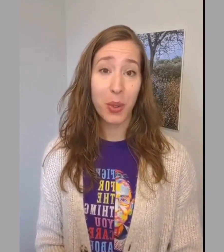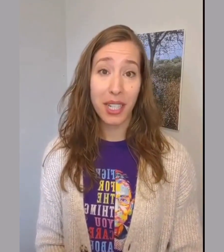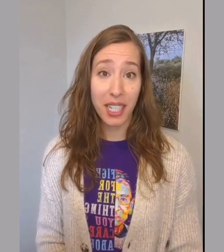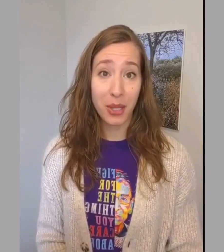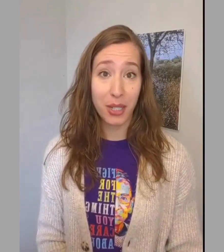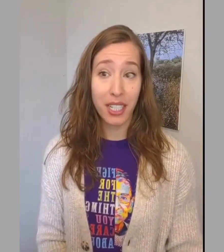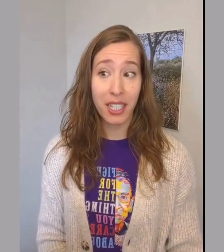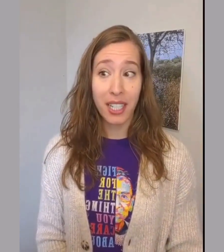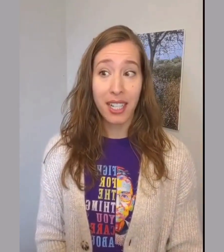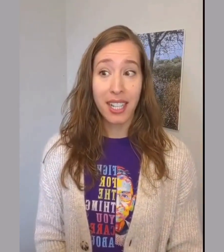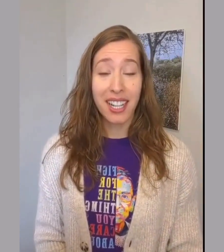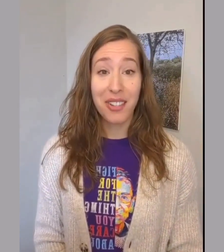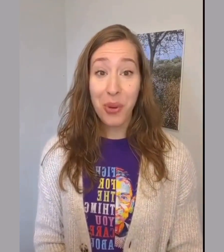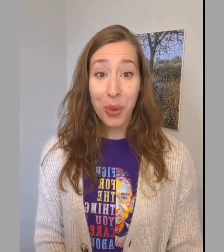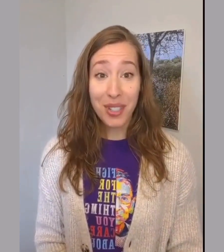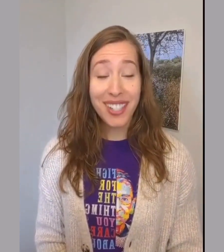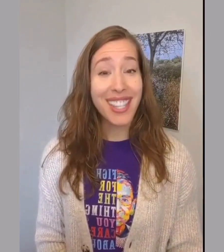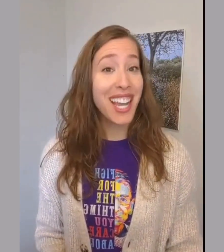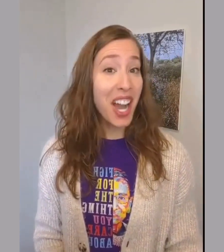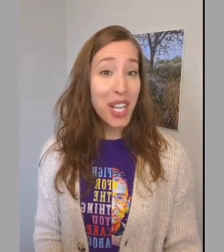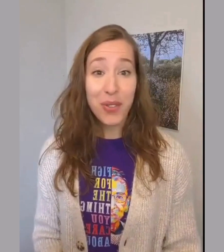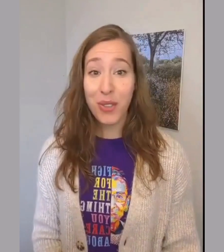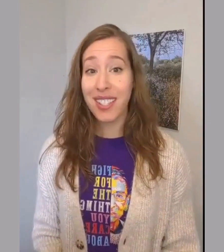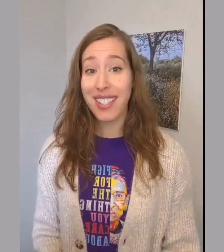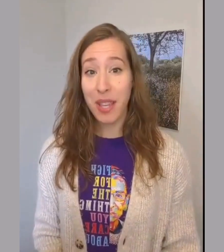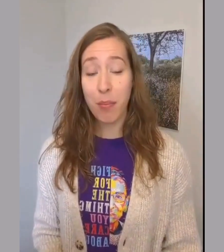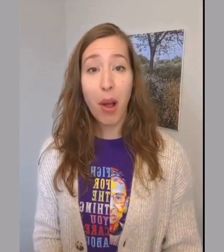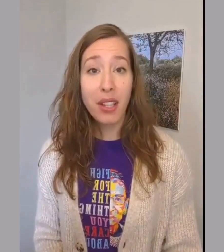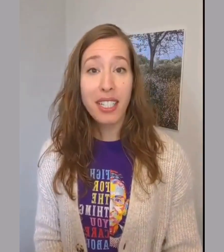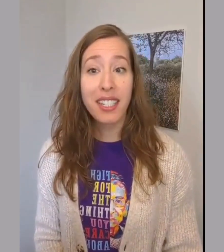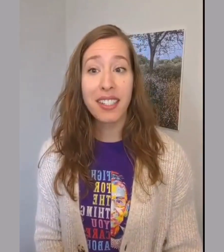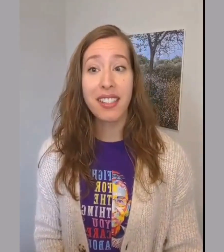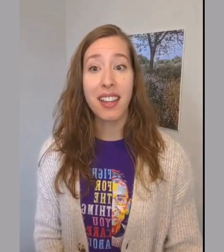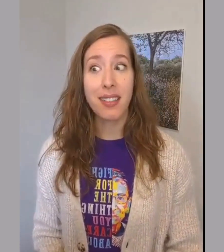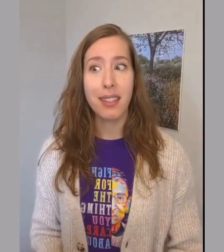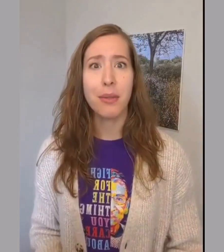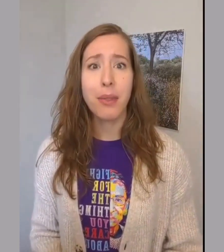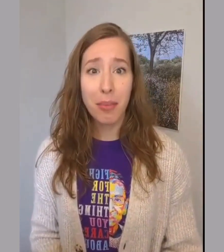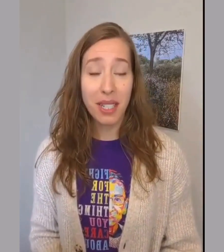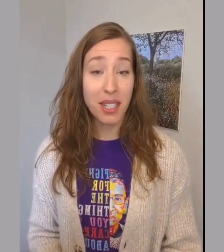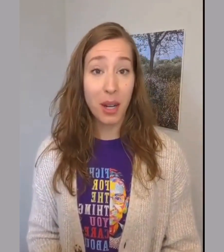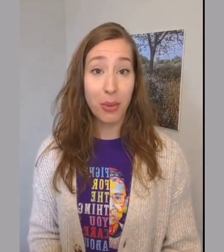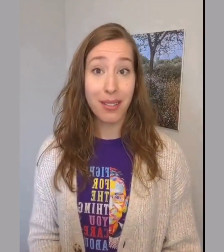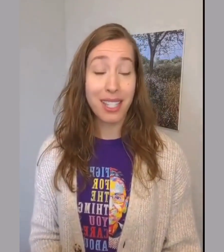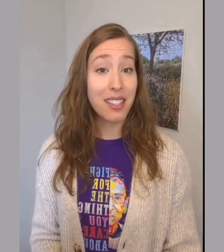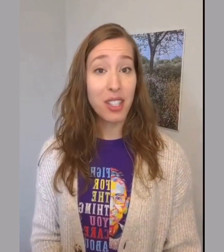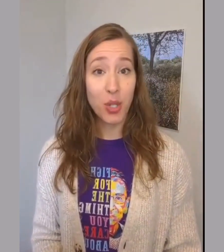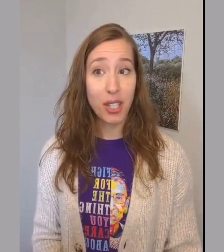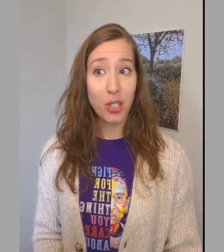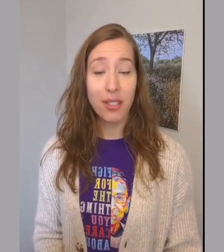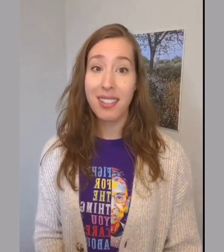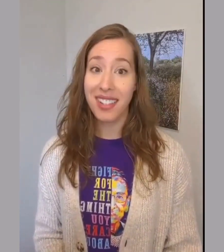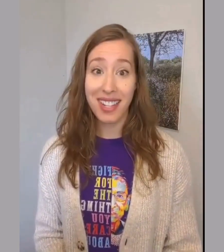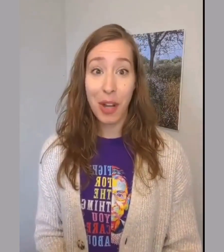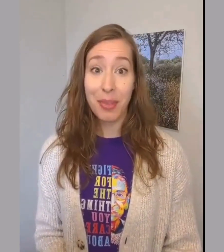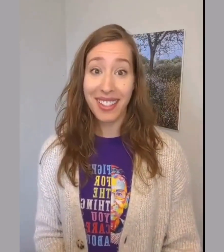or angry. And of course the us versus them politics that has erupted around these situations doesn't help either.